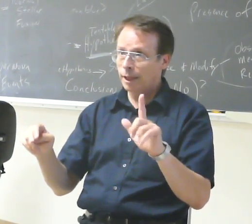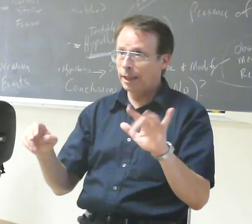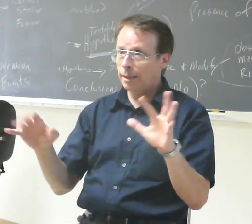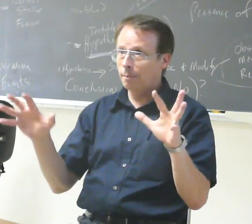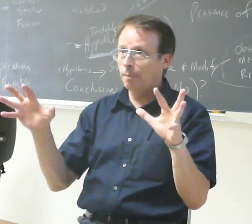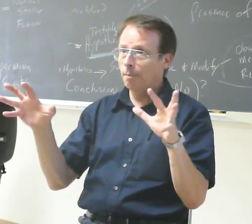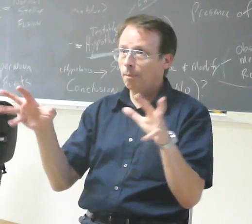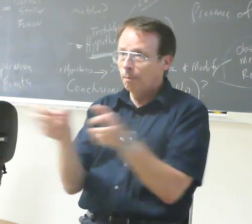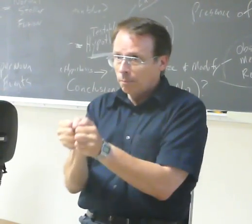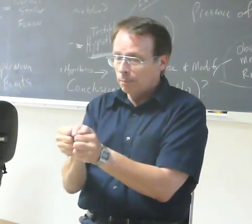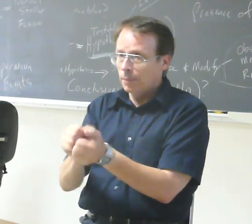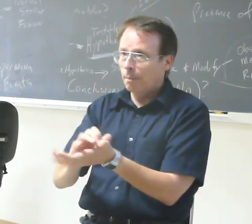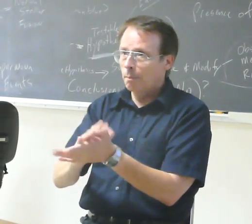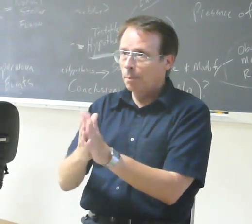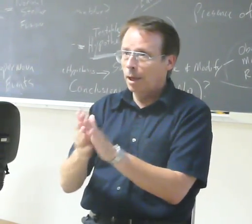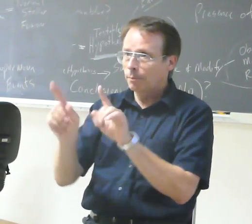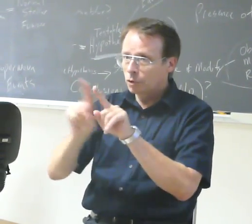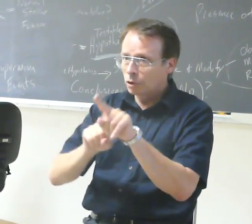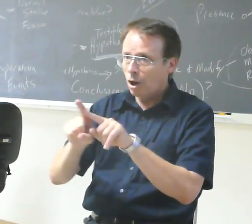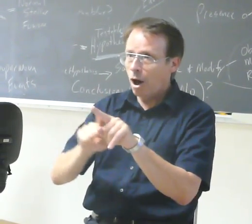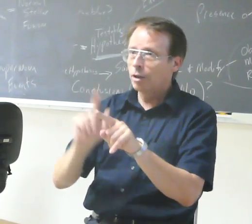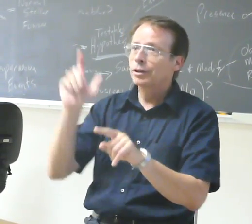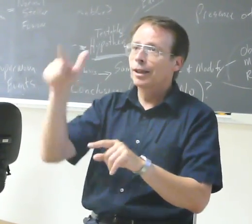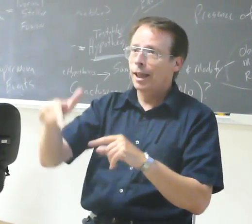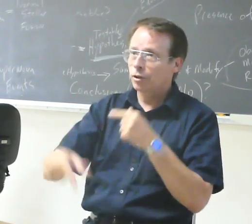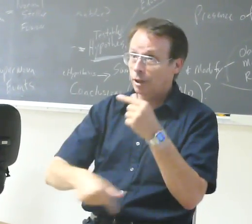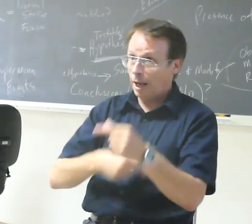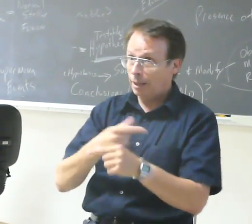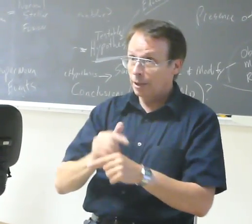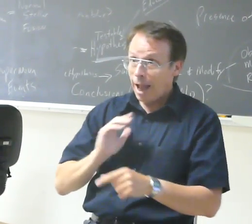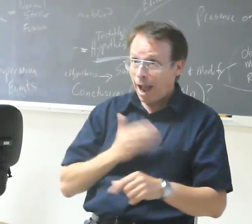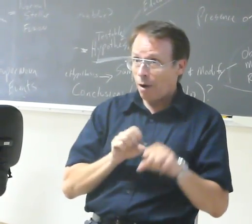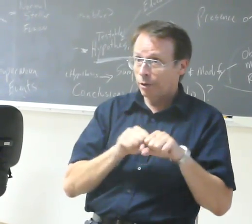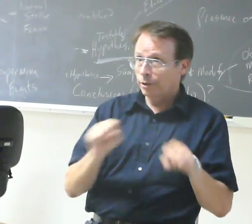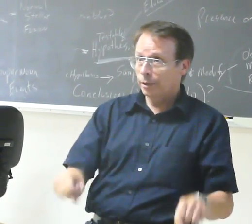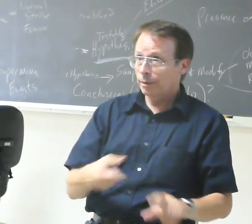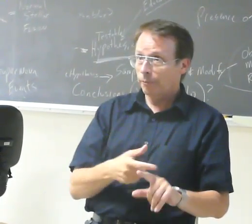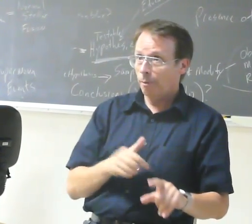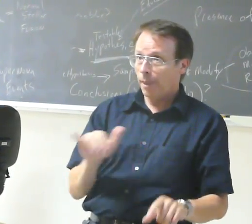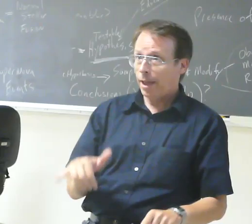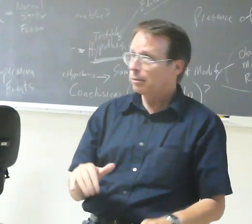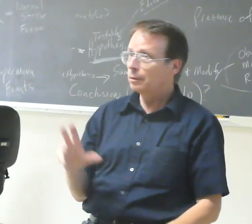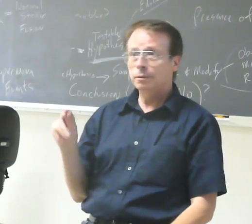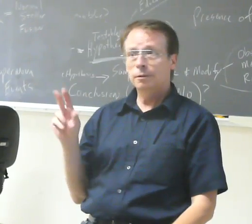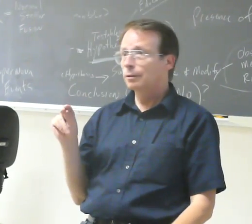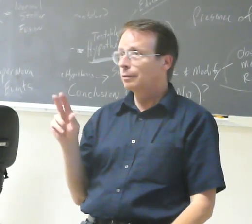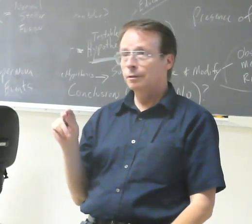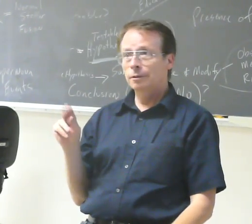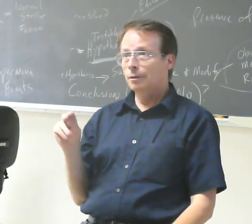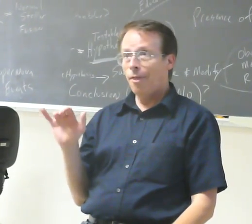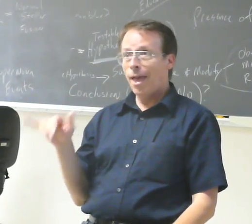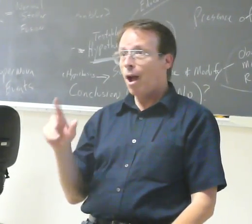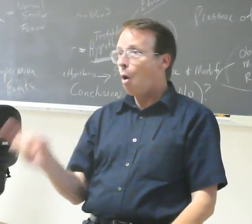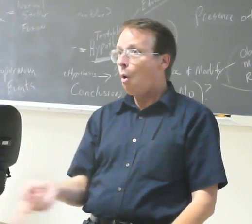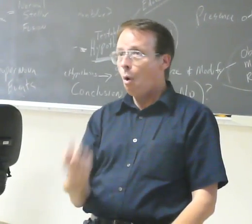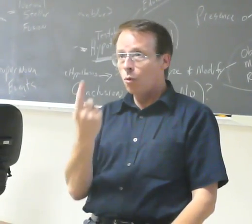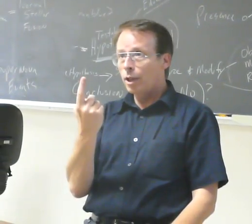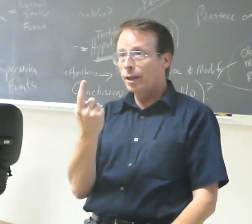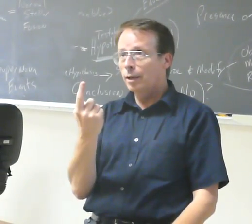eventually galaxies. Did we get our system out of that? No, because that would only include what elements